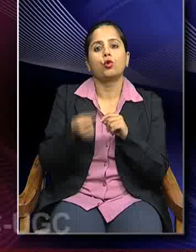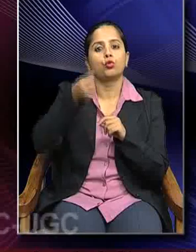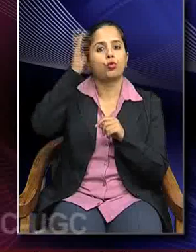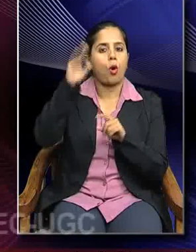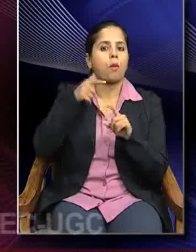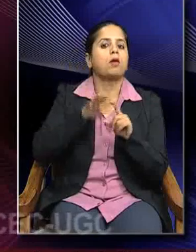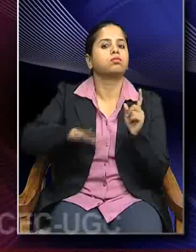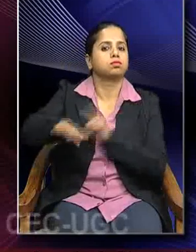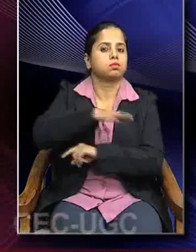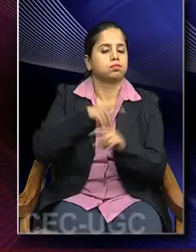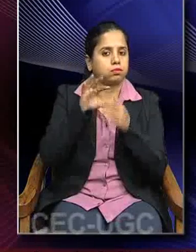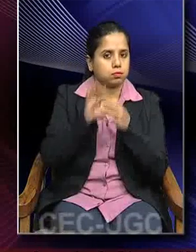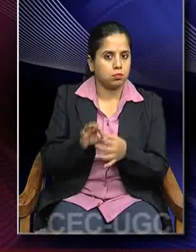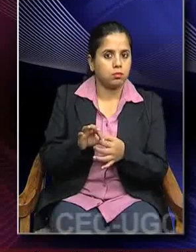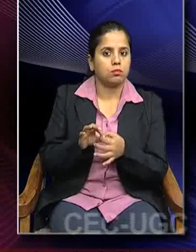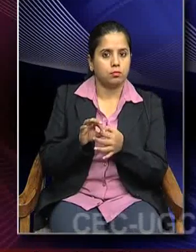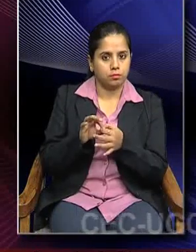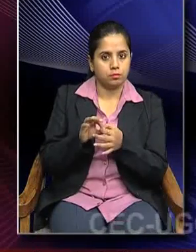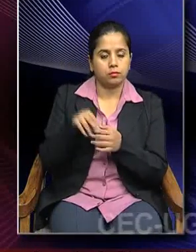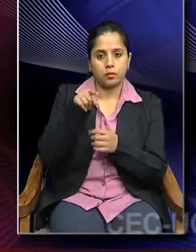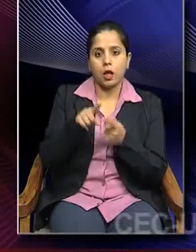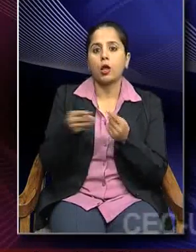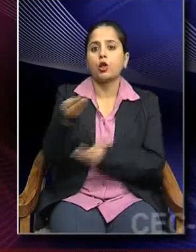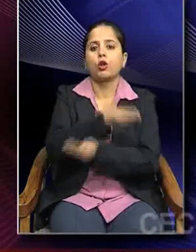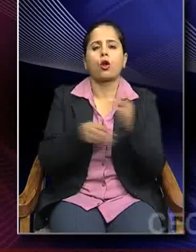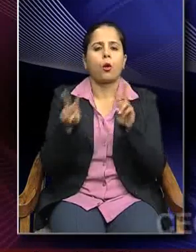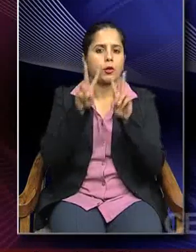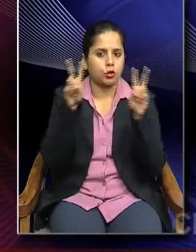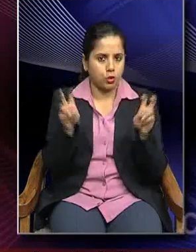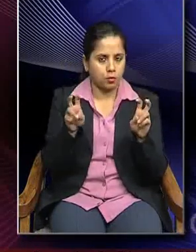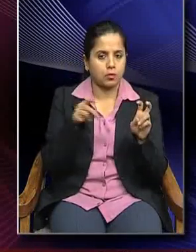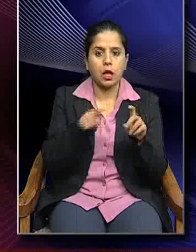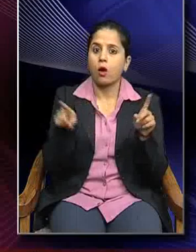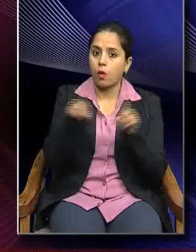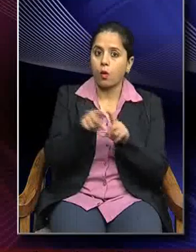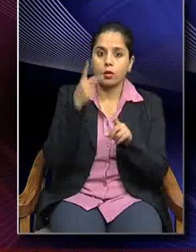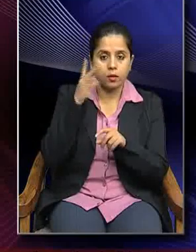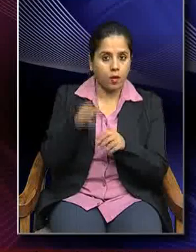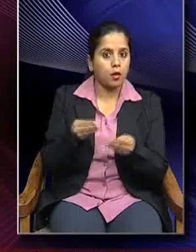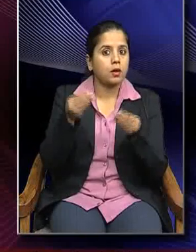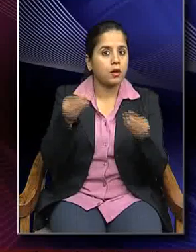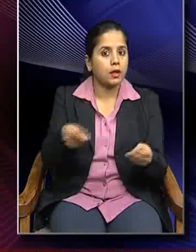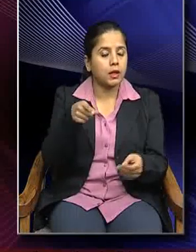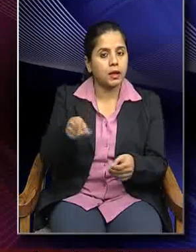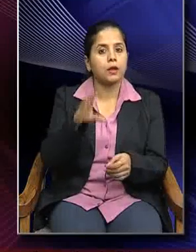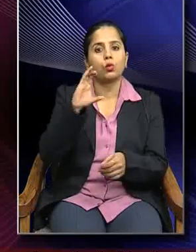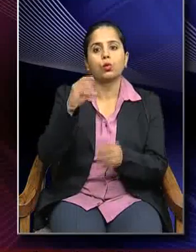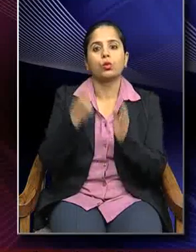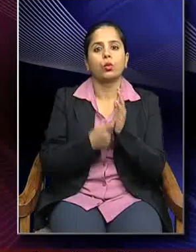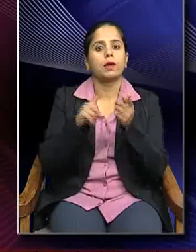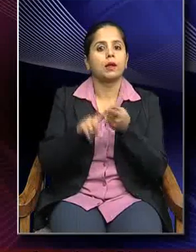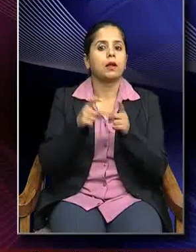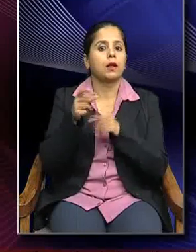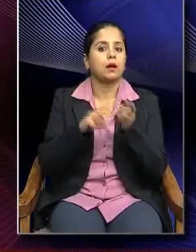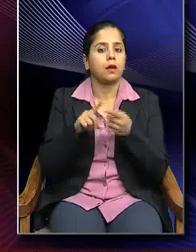that economic context also lends credence to the